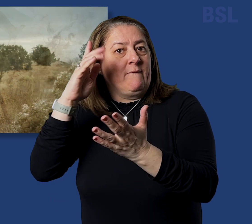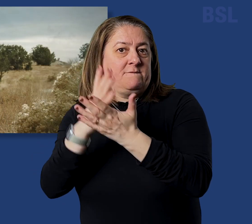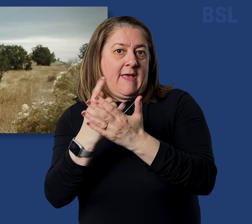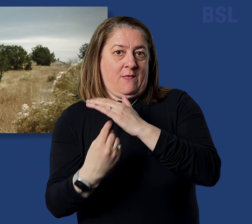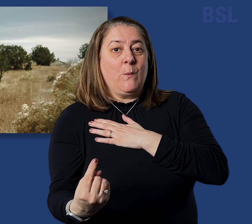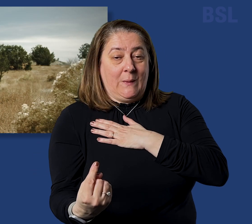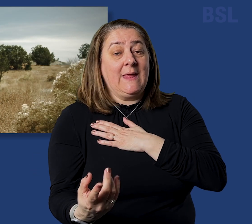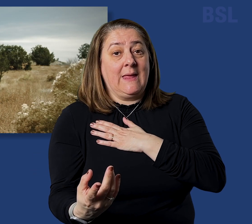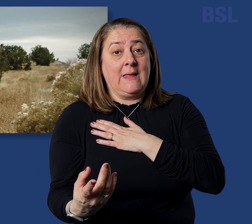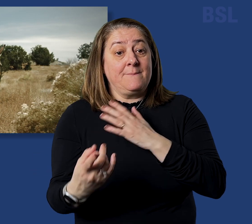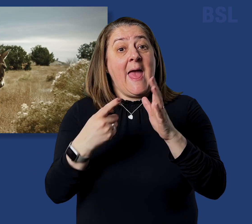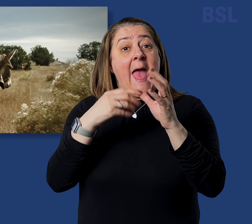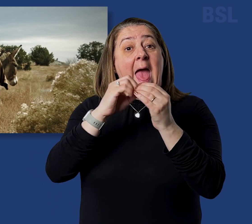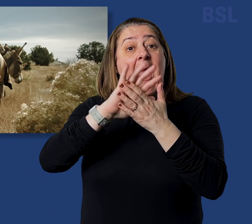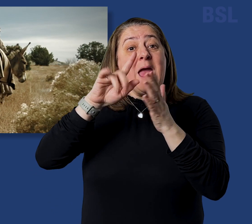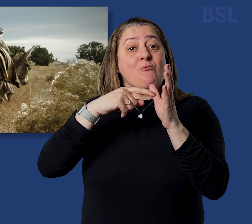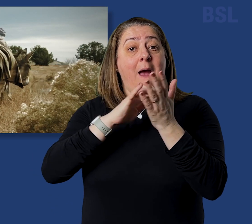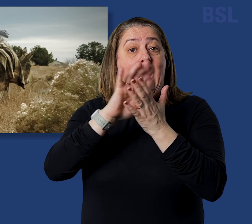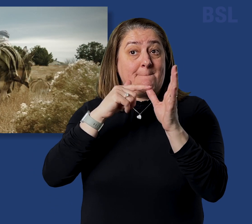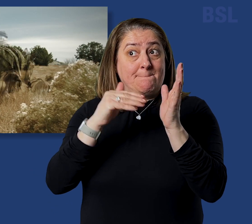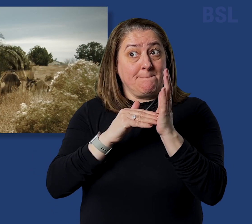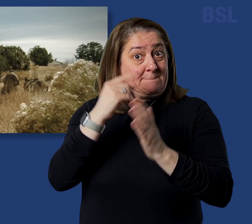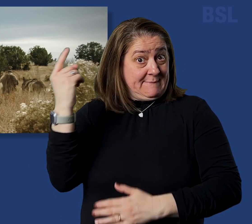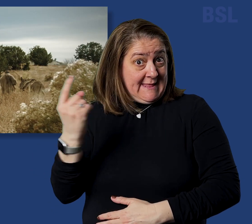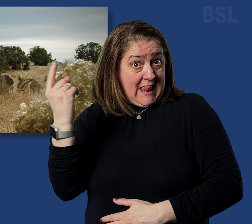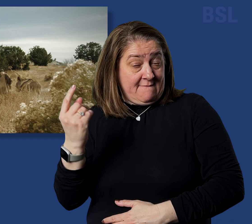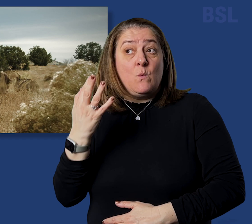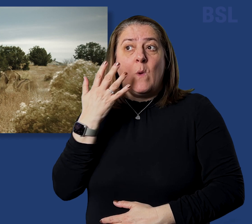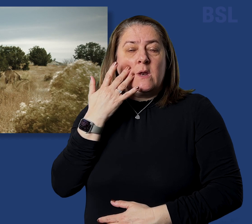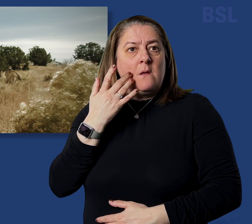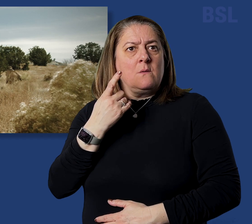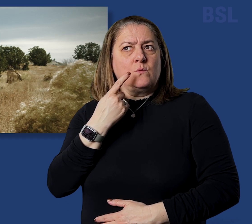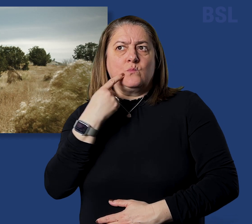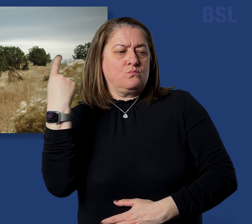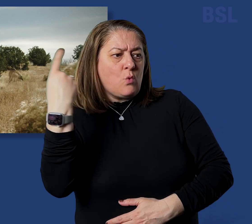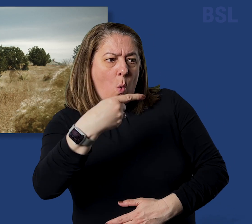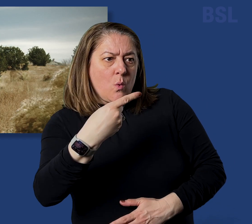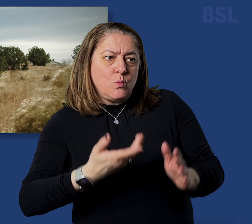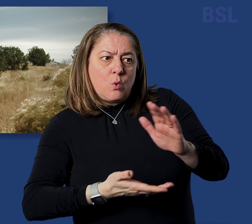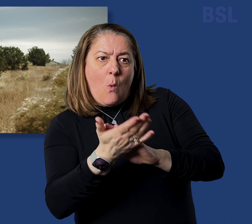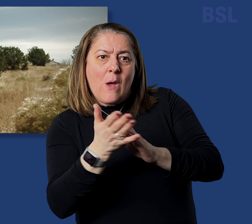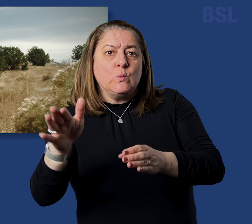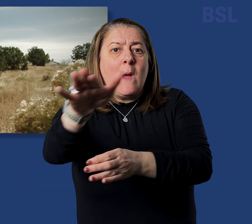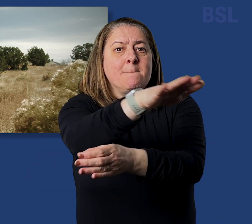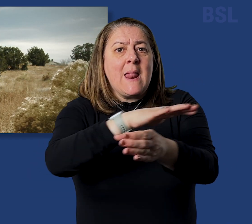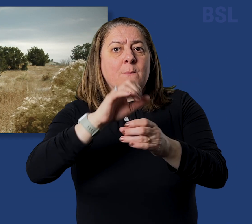By faith, Abraham, when he was called to go out into a place which he should after receive for an inheritance,